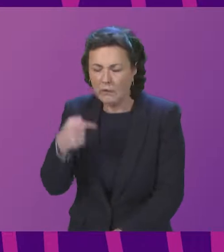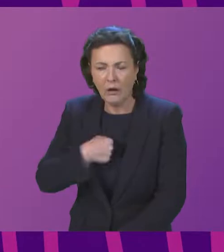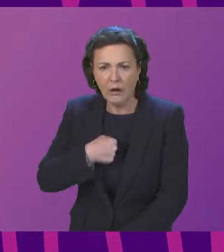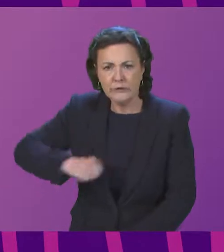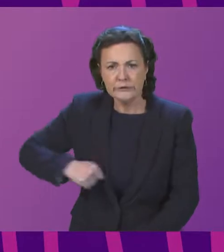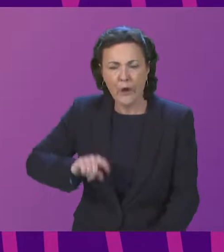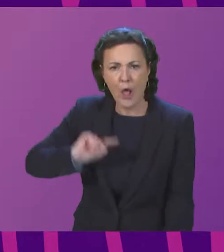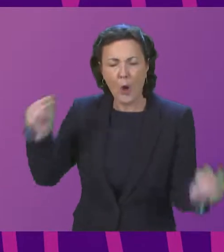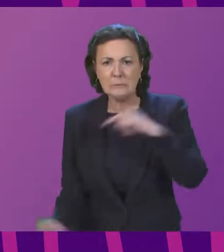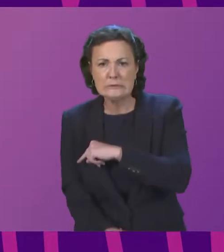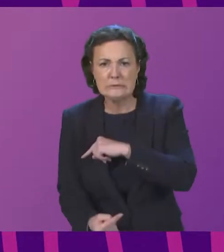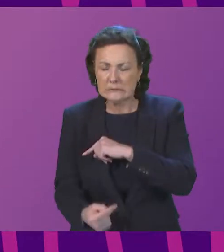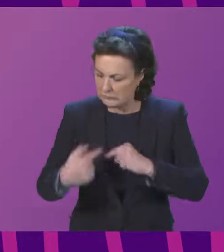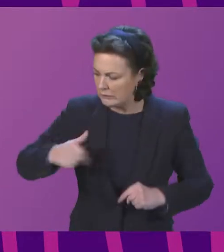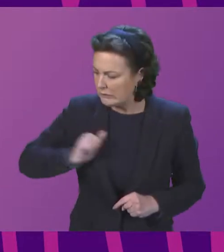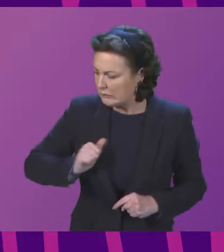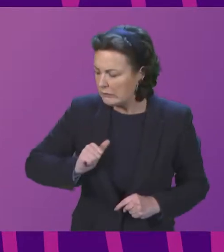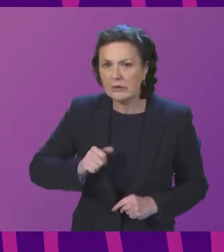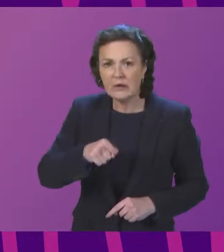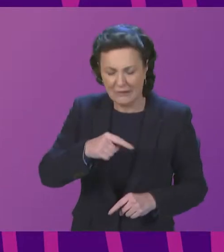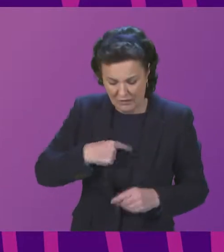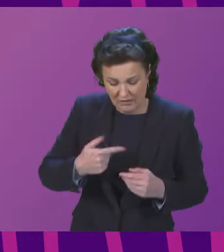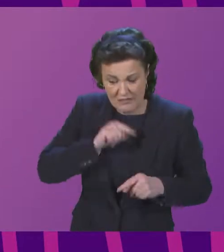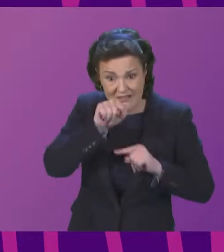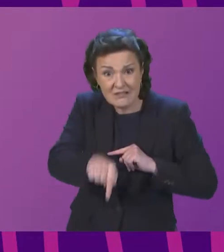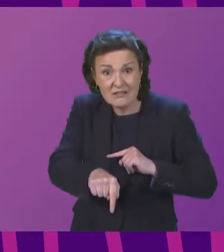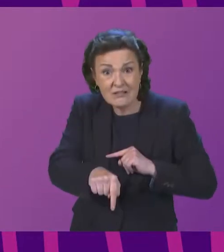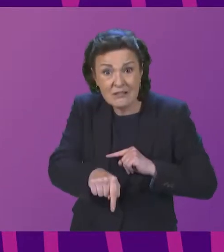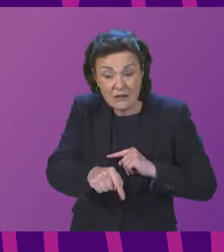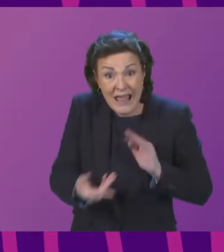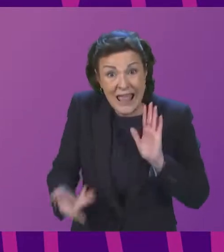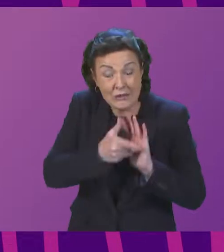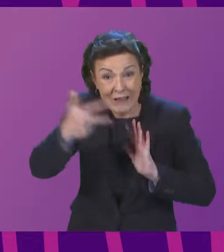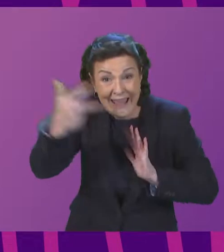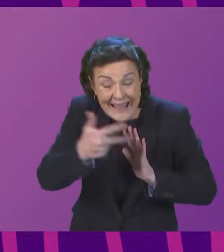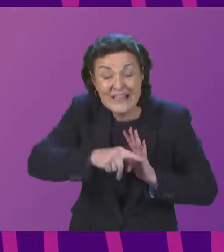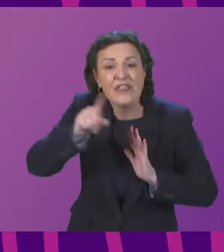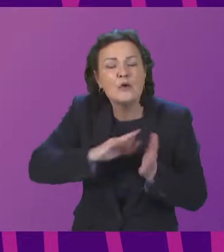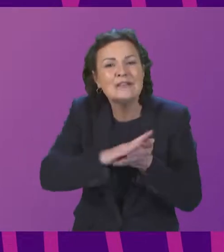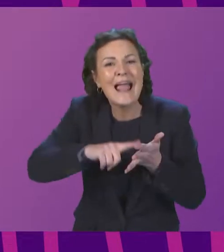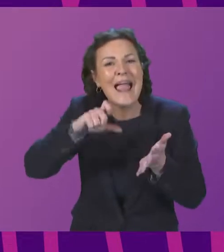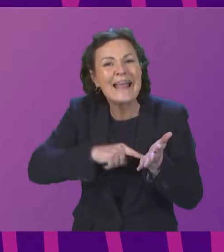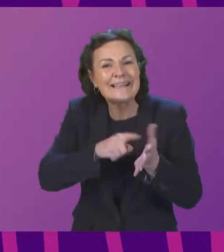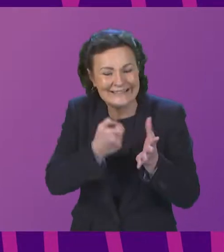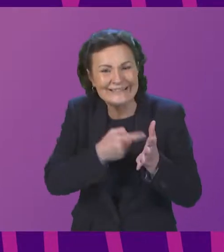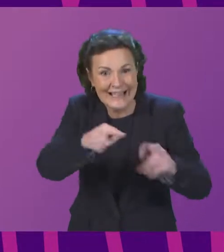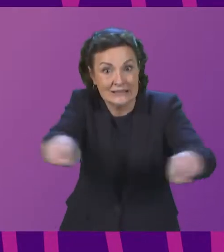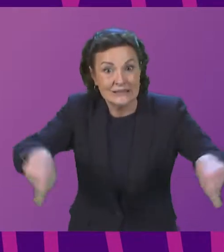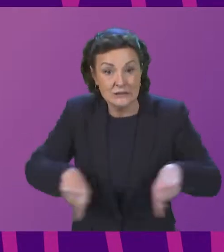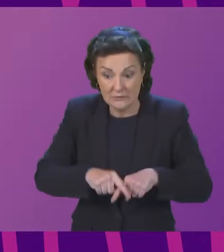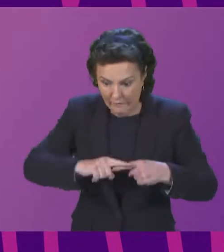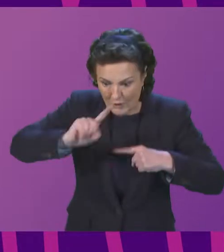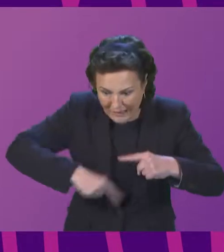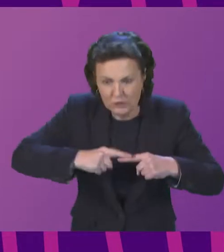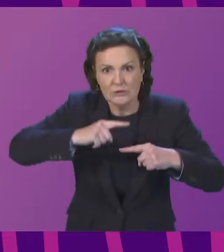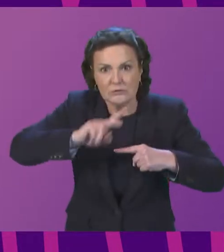hectares in the last year with an ambition for an additional 18,000 hectares each year for